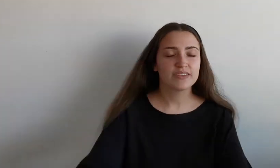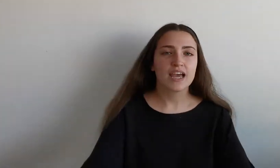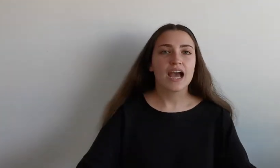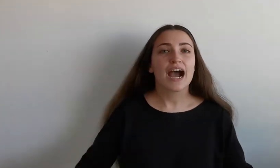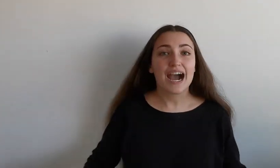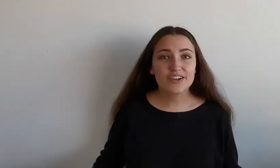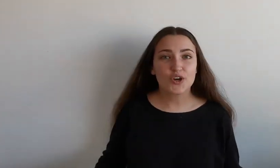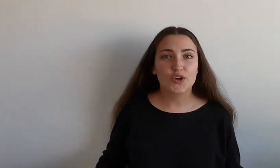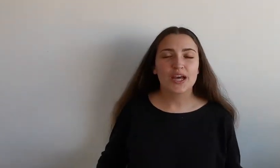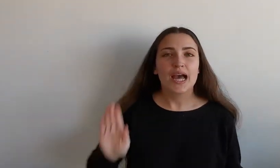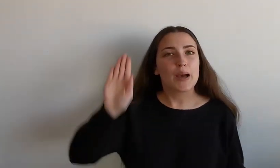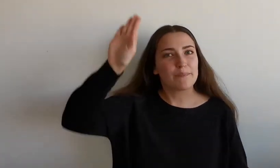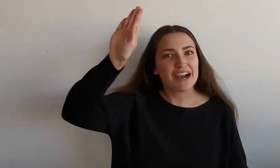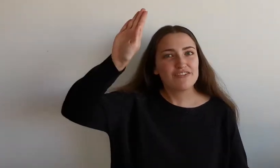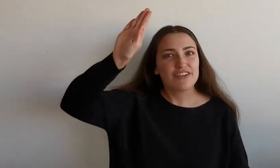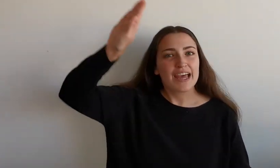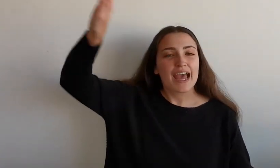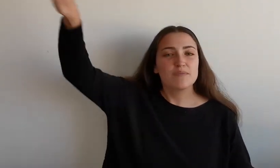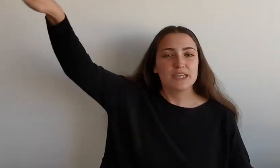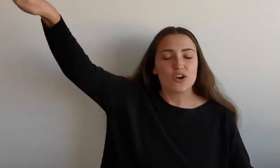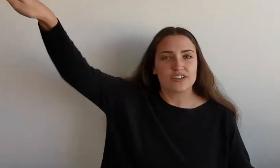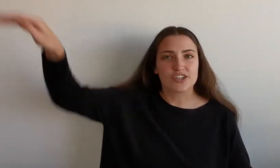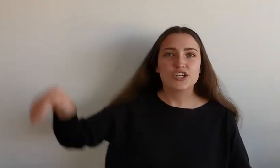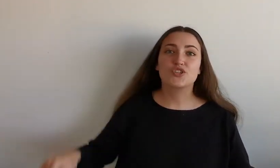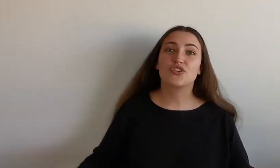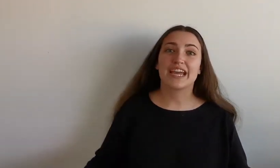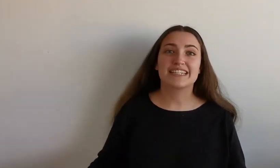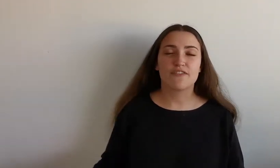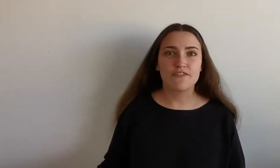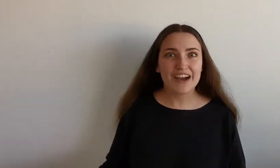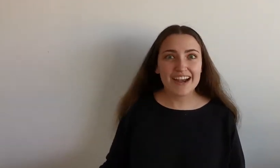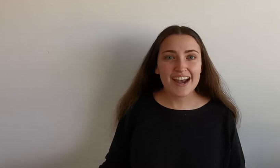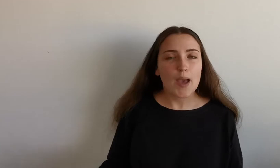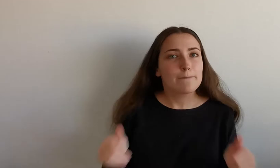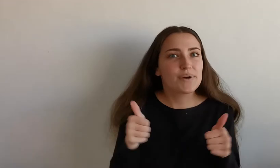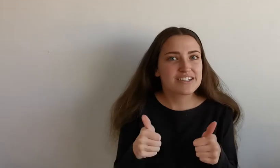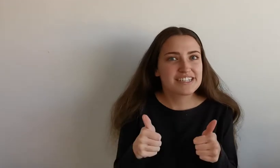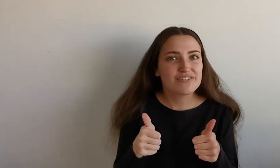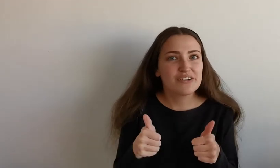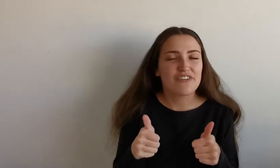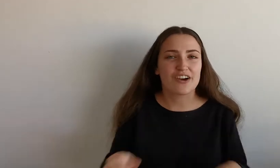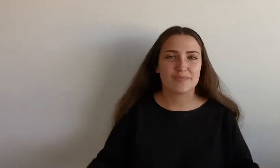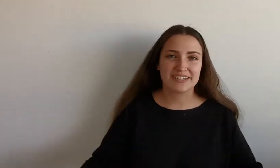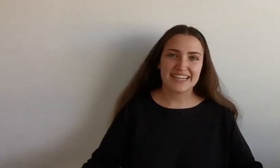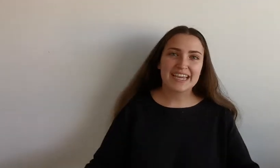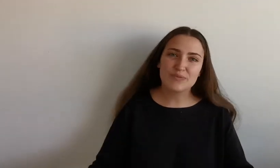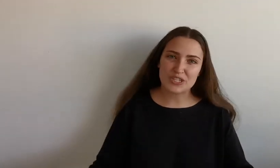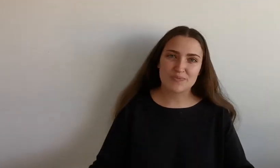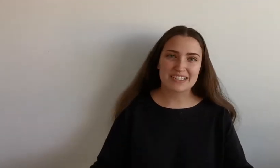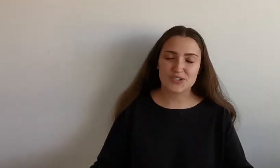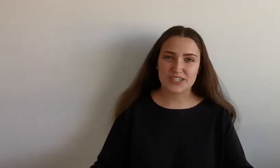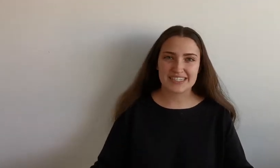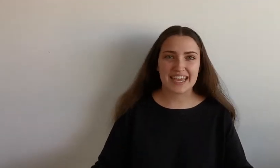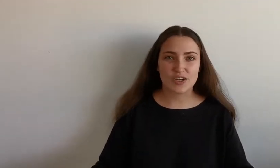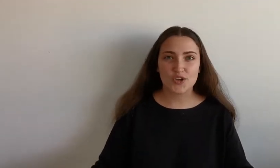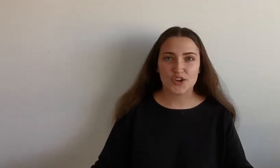I go above and beyond to create a fun positive environment in which my students can learn.